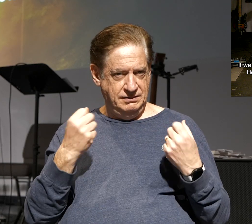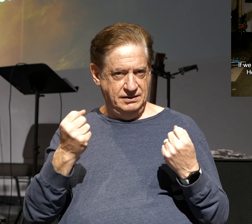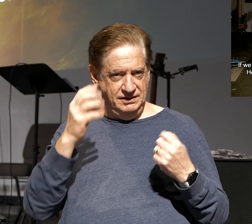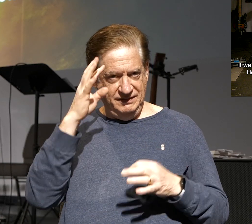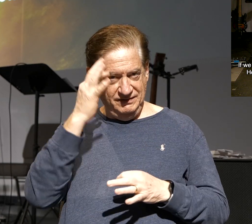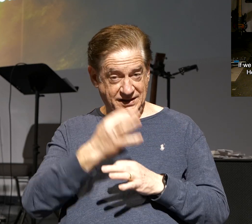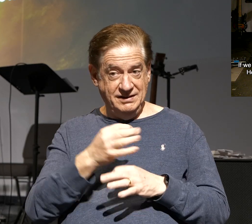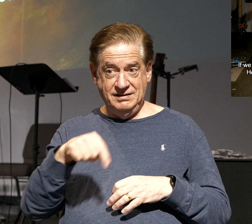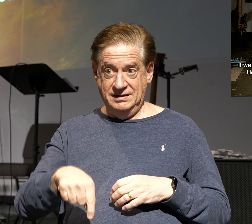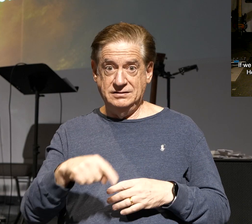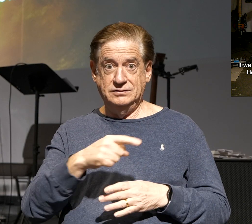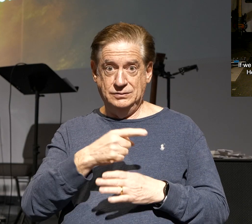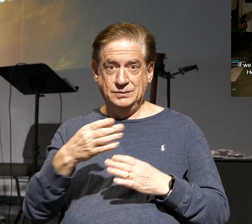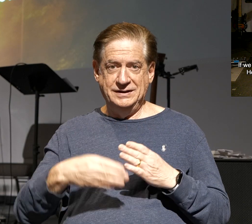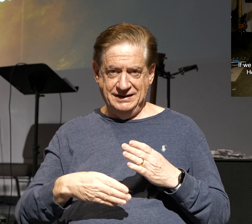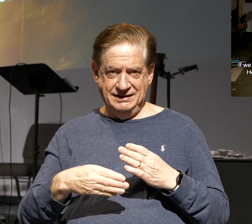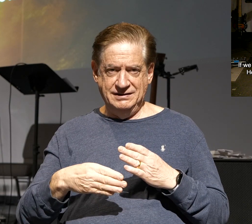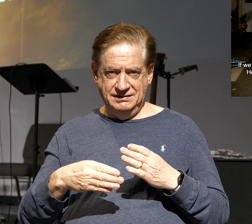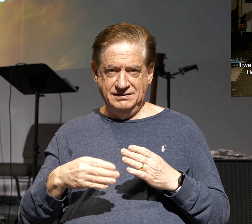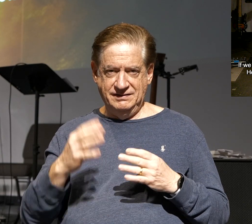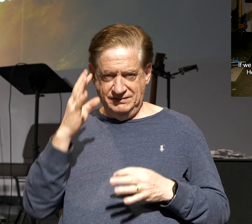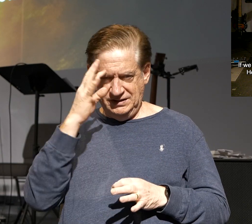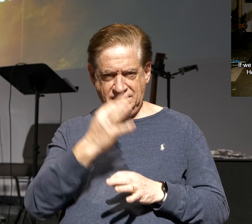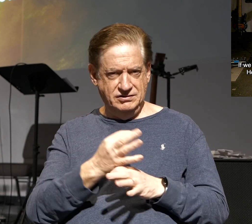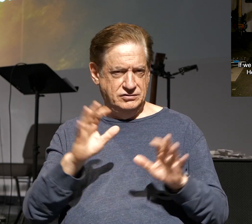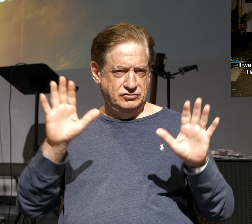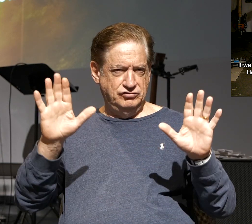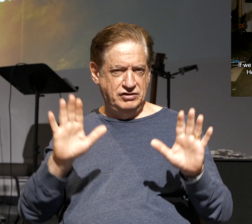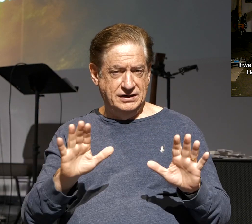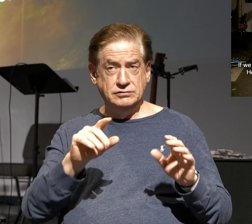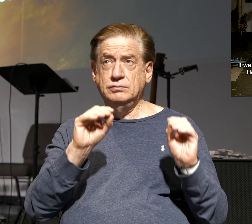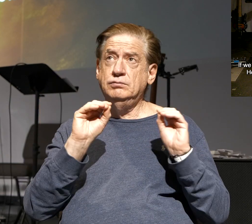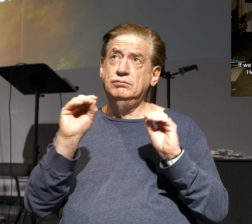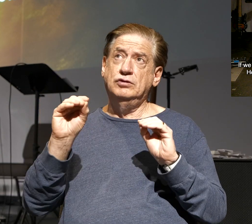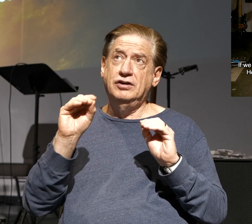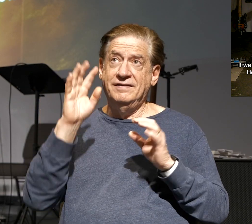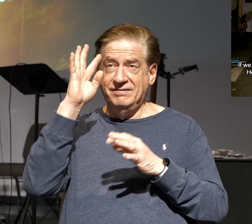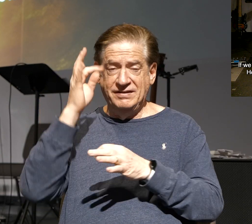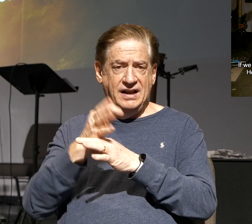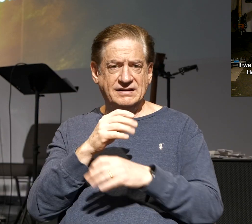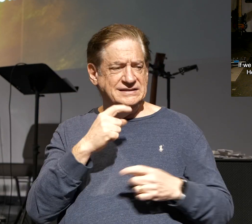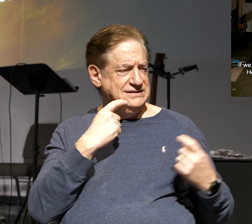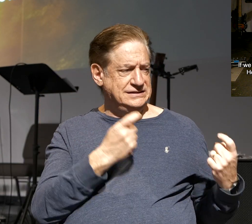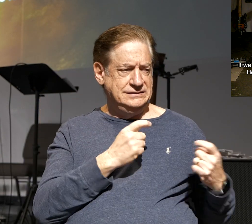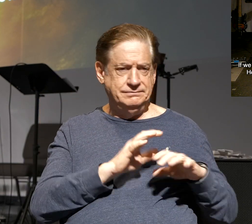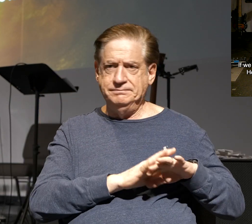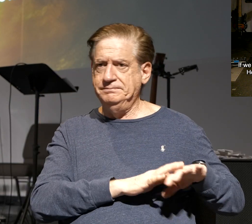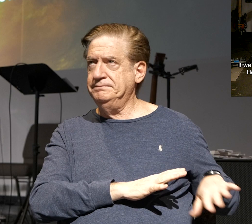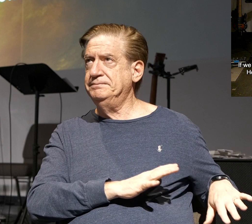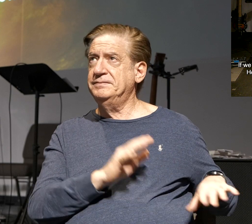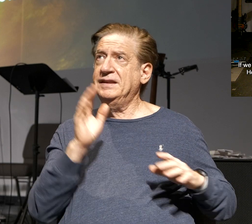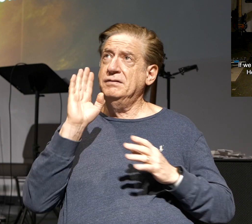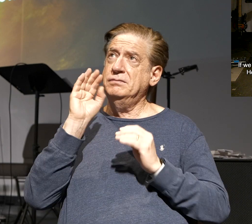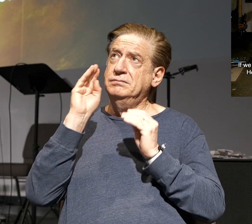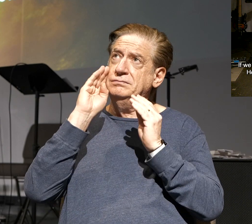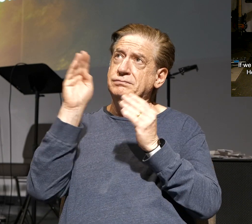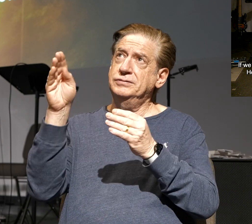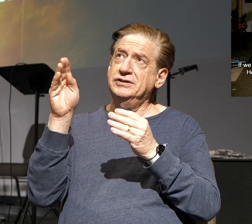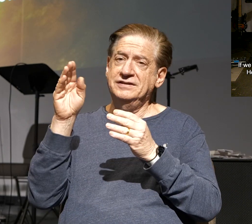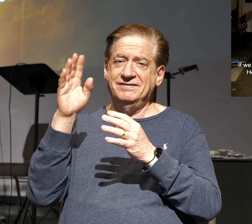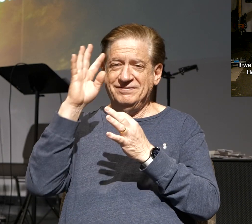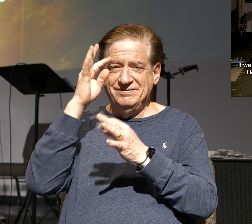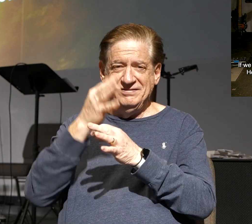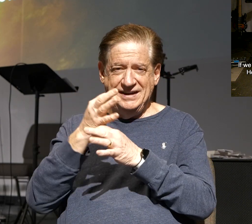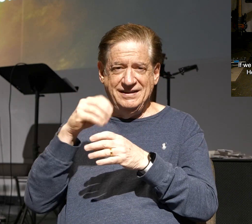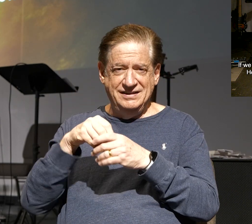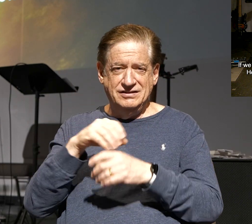this weekend, a faith. That's greatness. Put your faith, turn from sin, put your faith in Christ Jesus, and